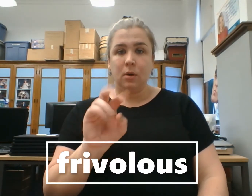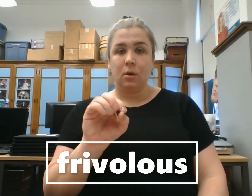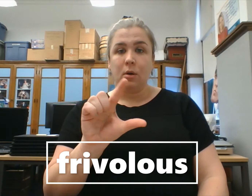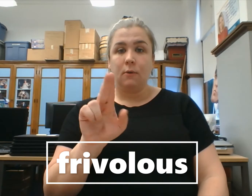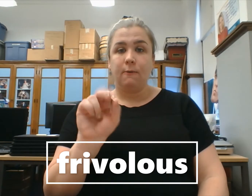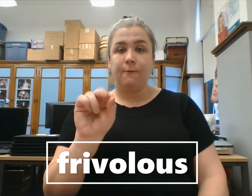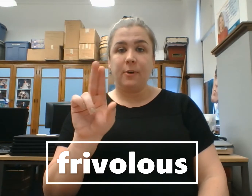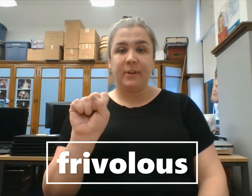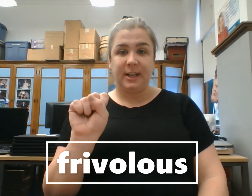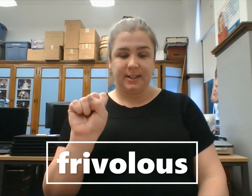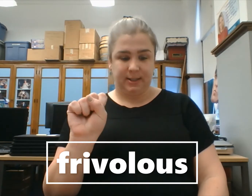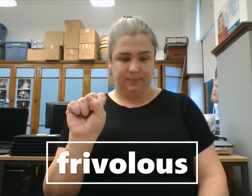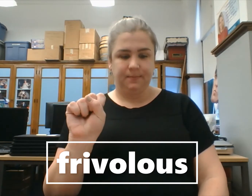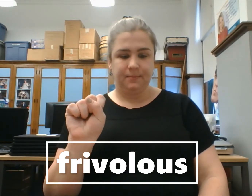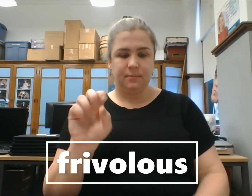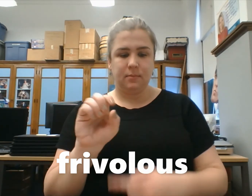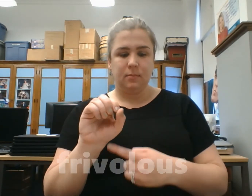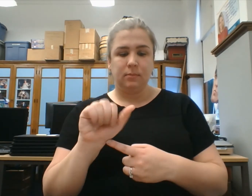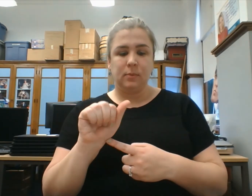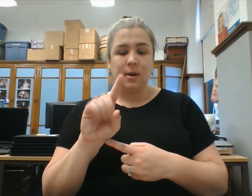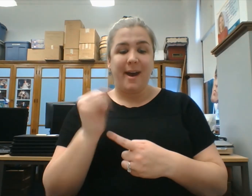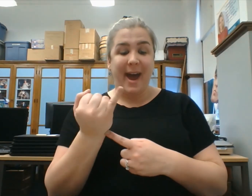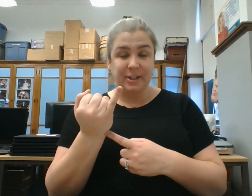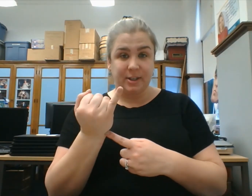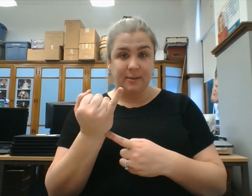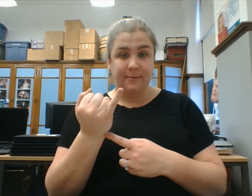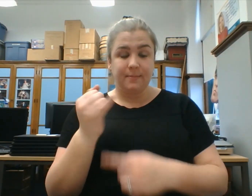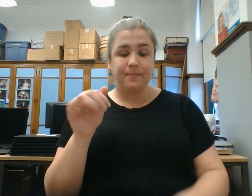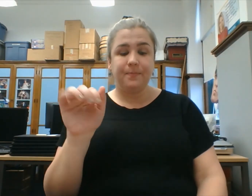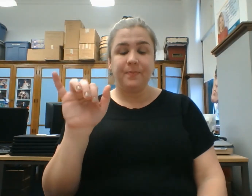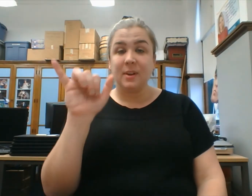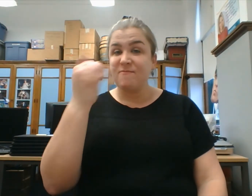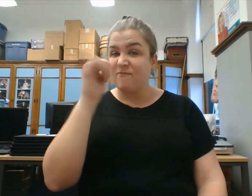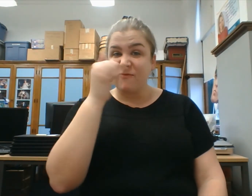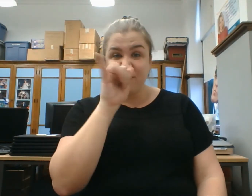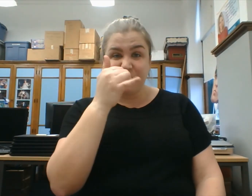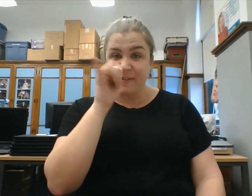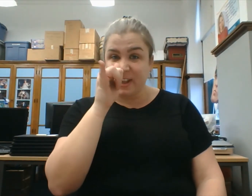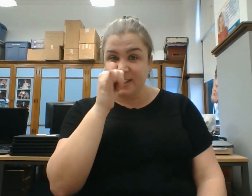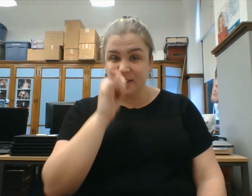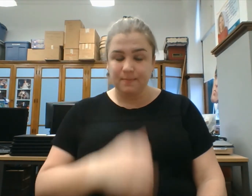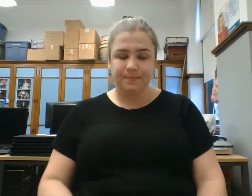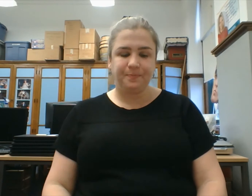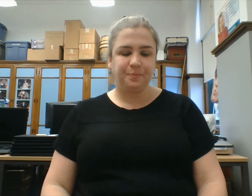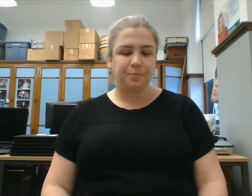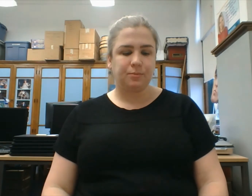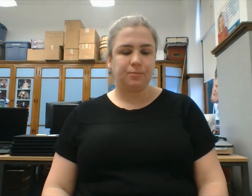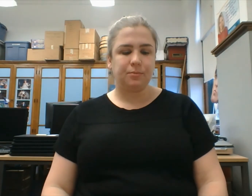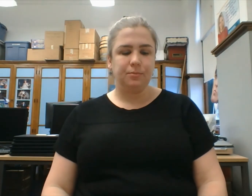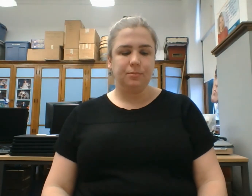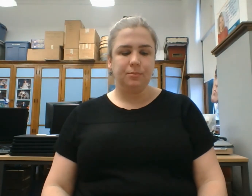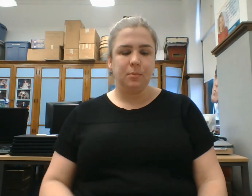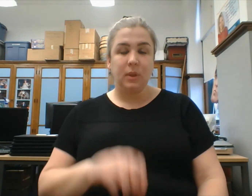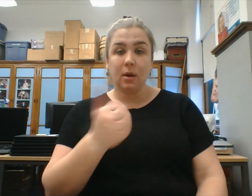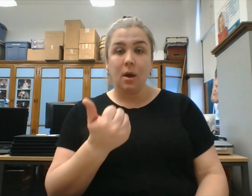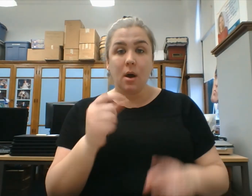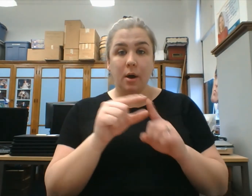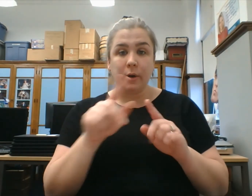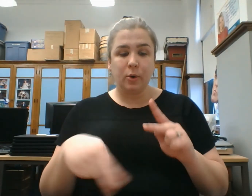Frivolous. Frivolous. Adjective. Frivolous. Another